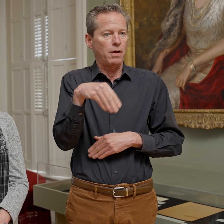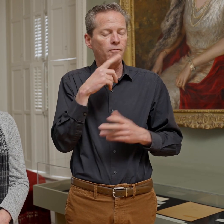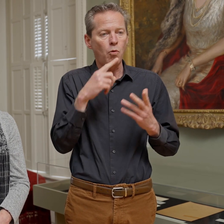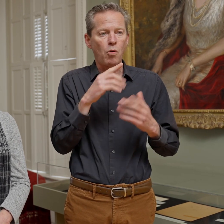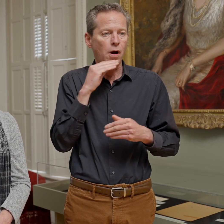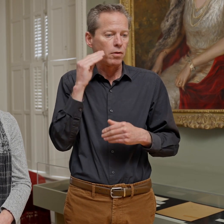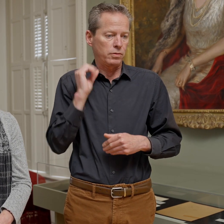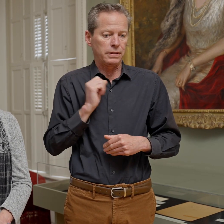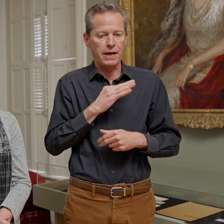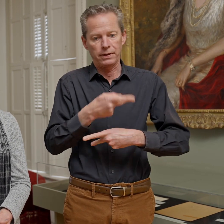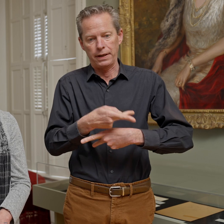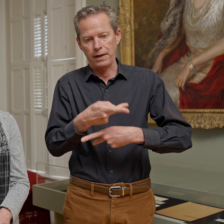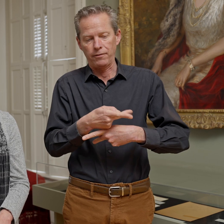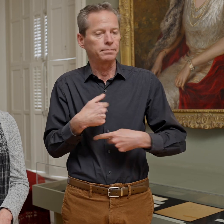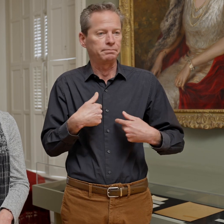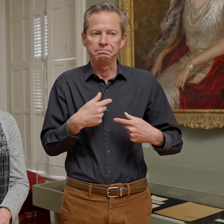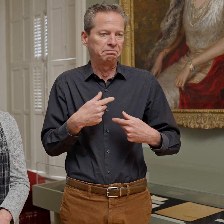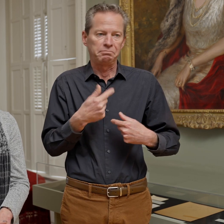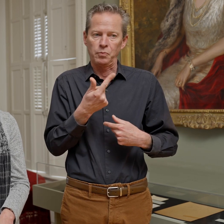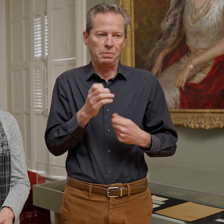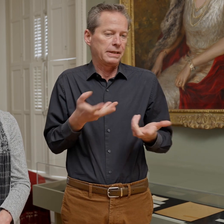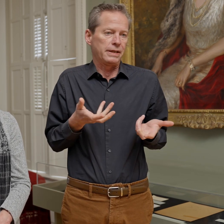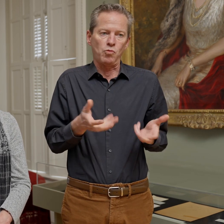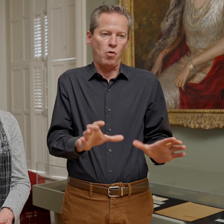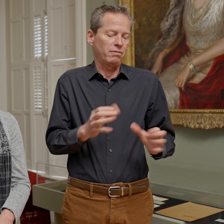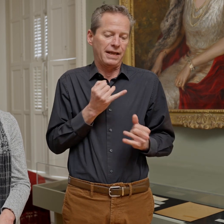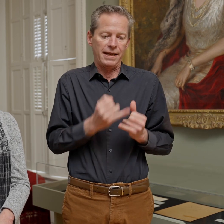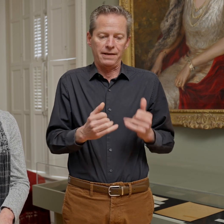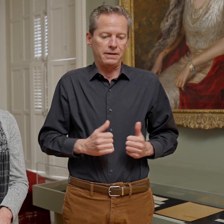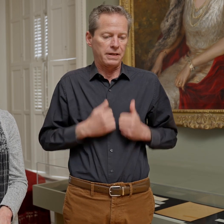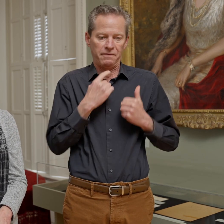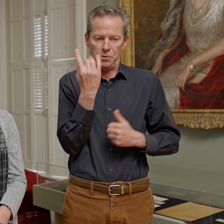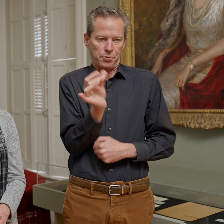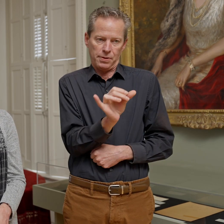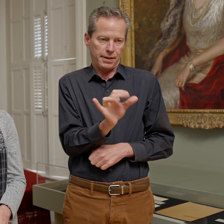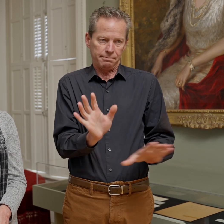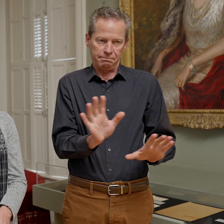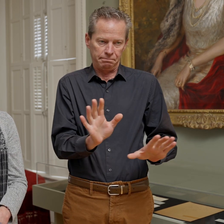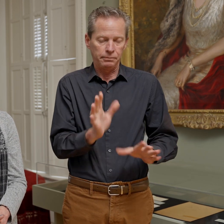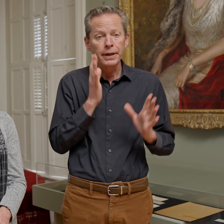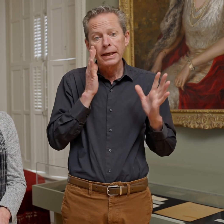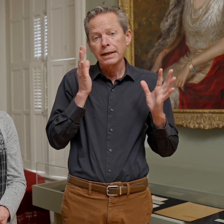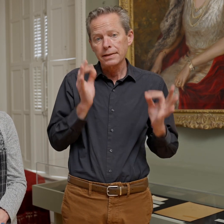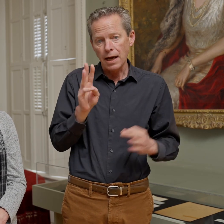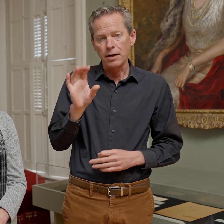come and care for him. And that is not how he wanted the end of his life to go. And so he chose on March 14,